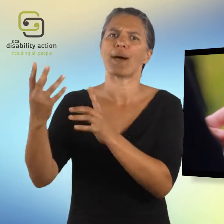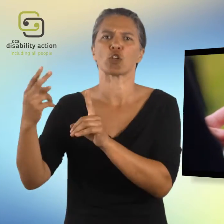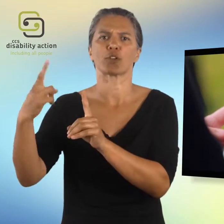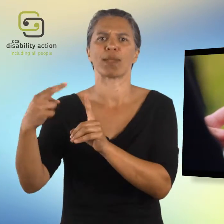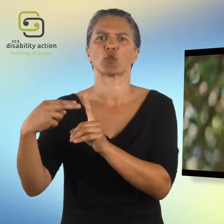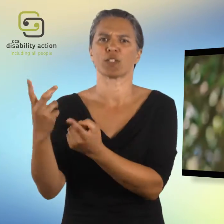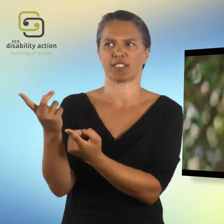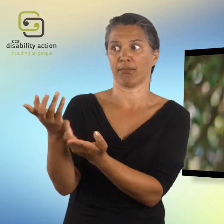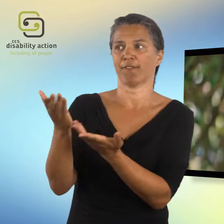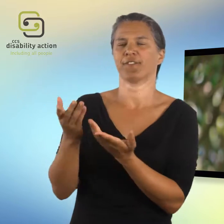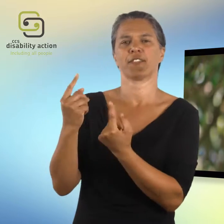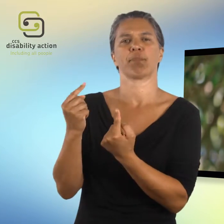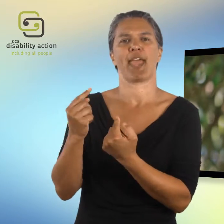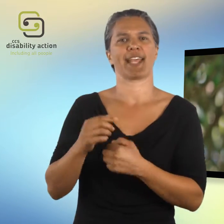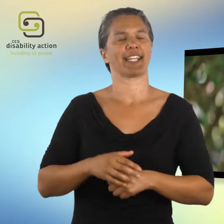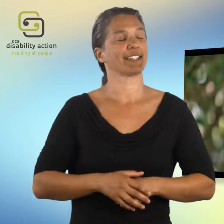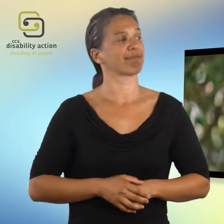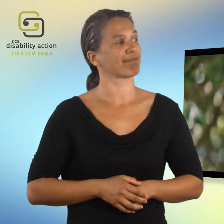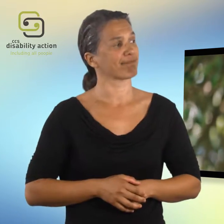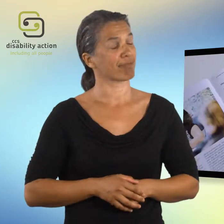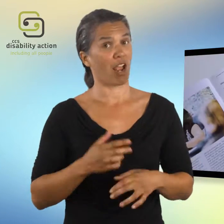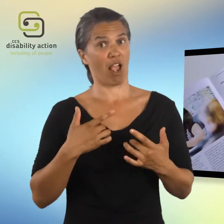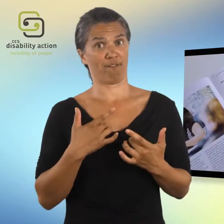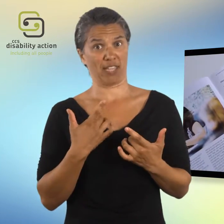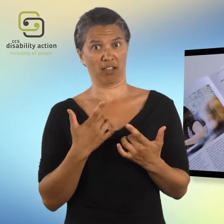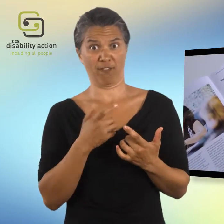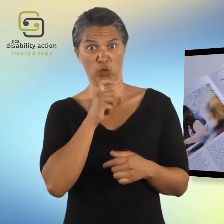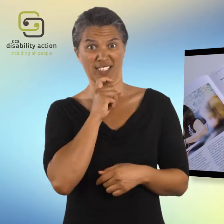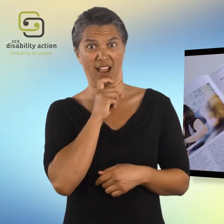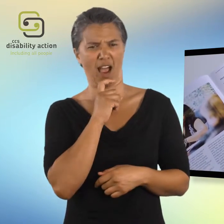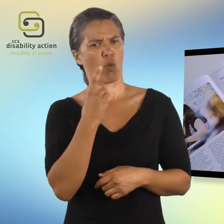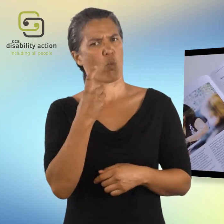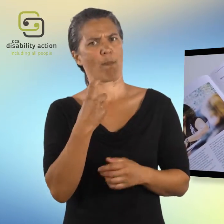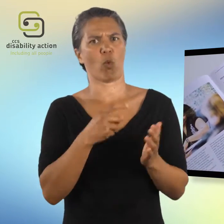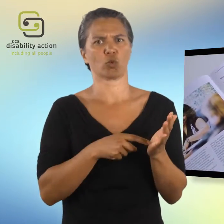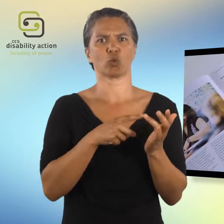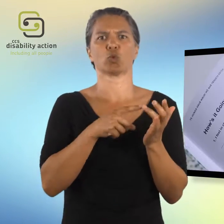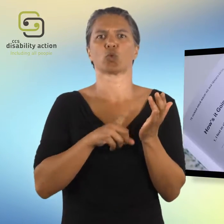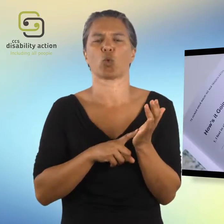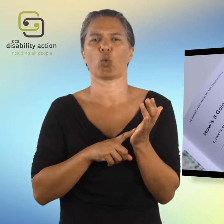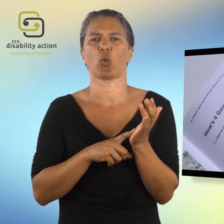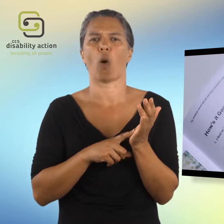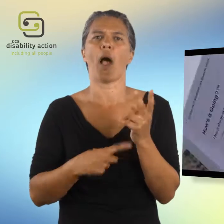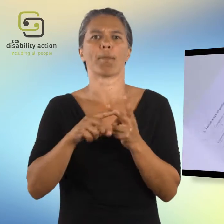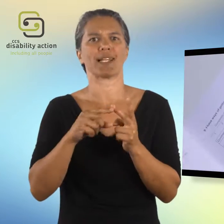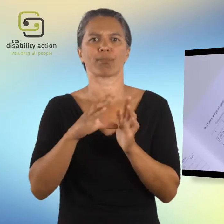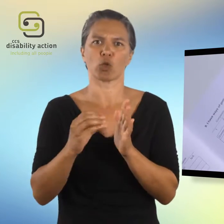of give me some feedback. I do think for staff members it's another tool in their tool belt that they can use along with the models and skills they already